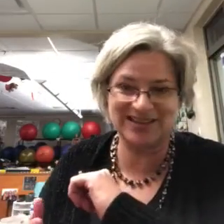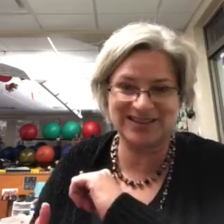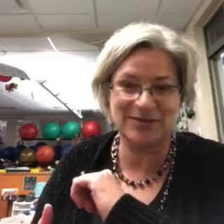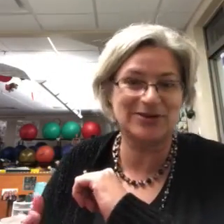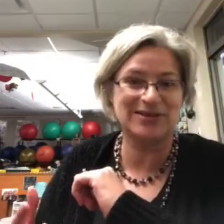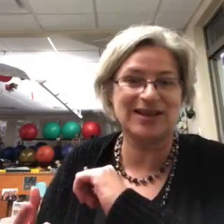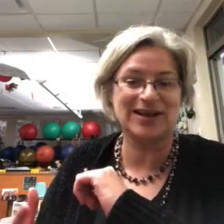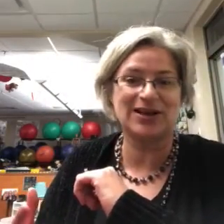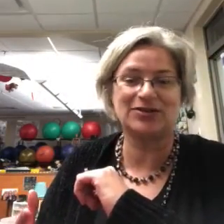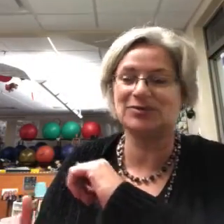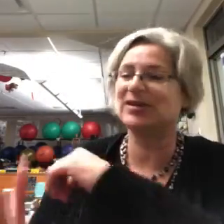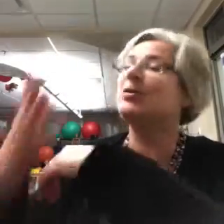So I do this at concerts with them.